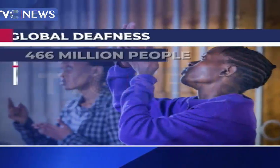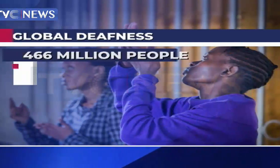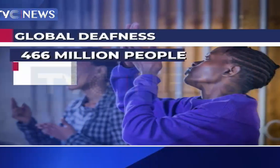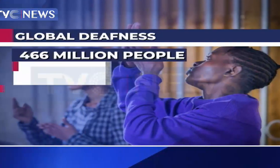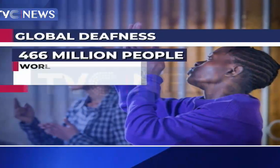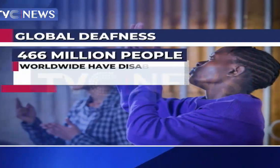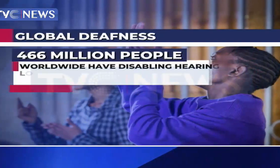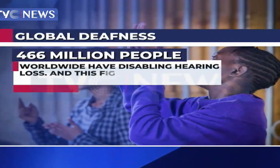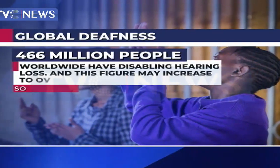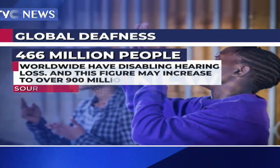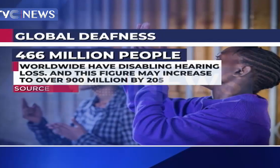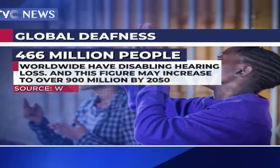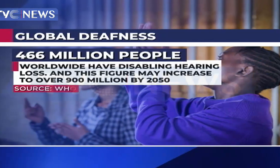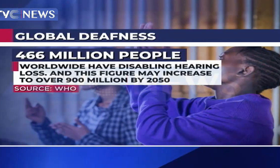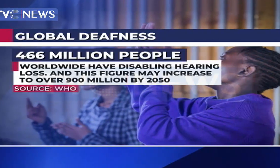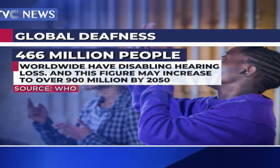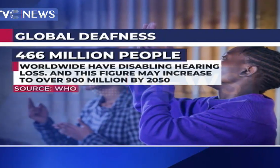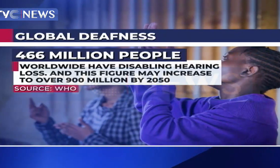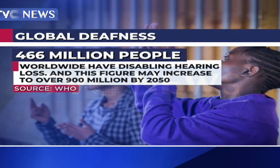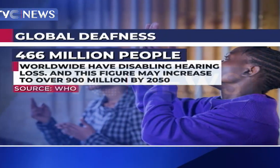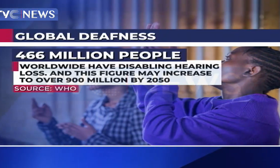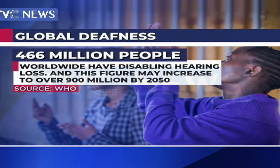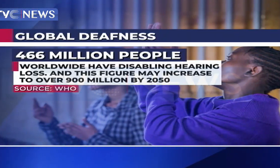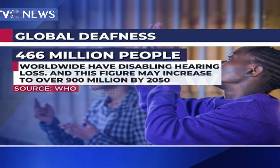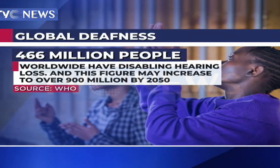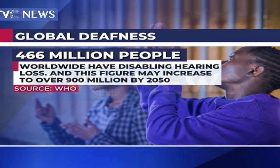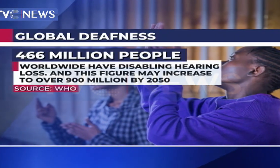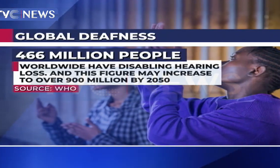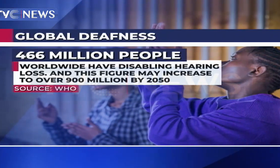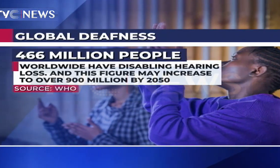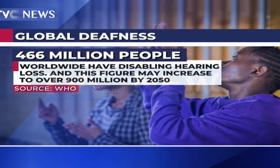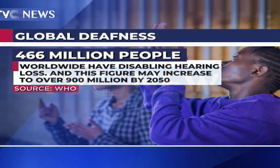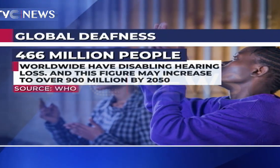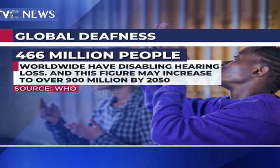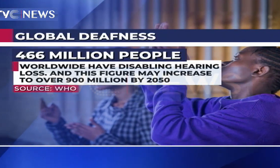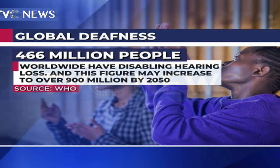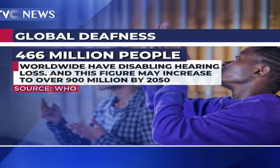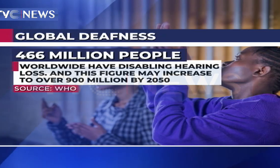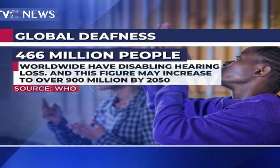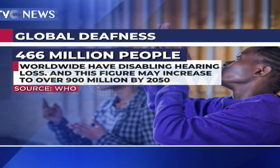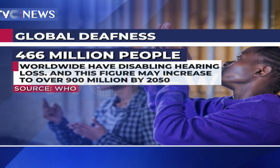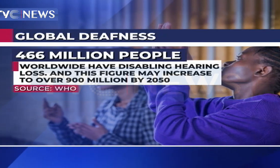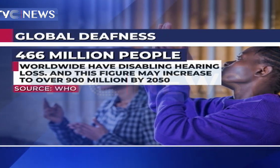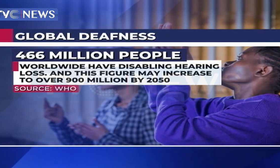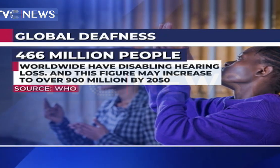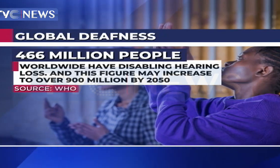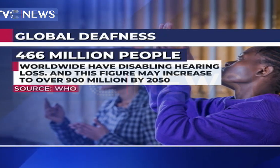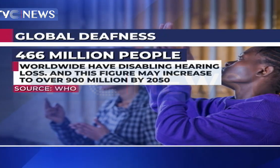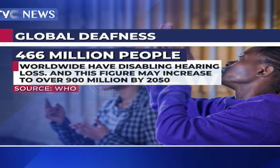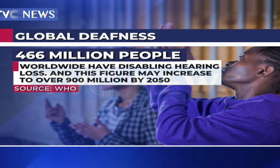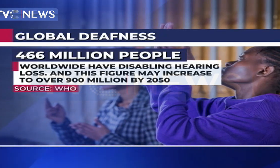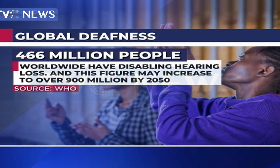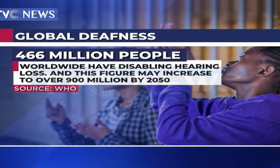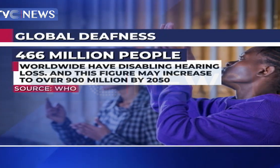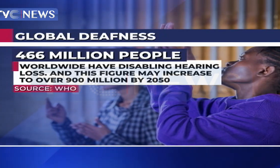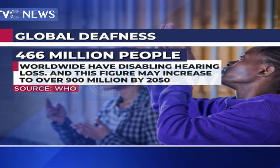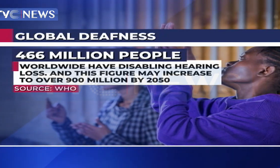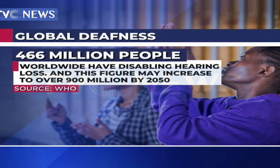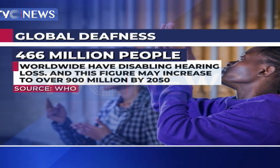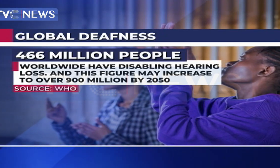The World Health Organization has it that around 466 million people worldwide have disabling hearing